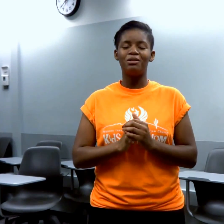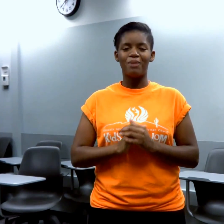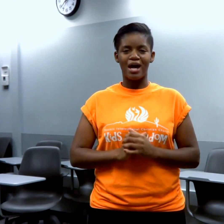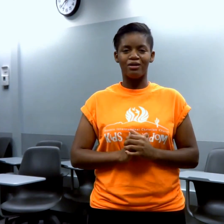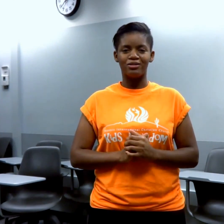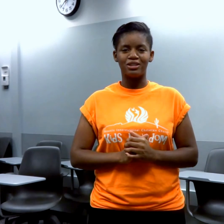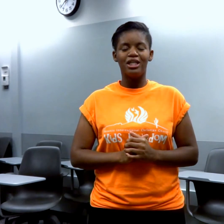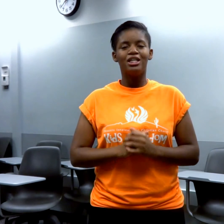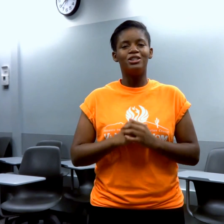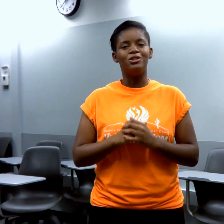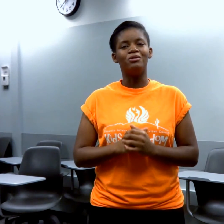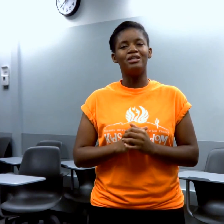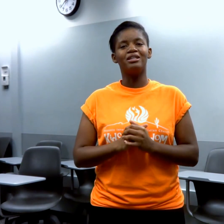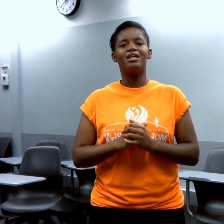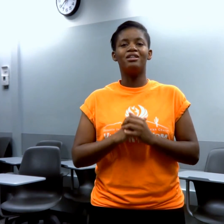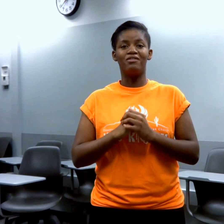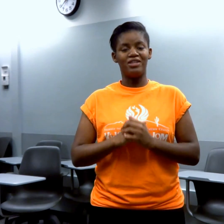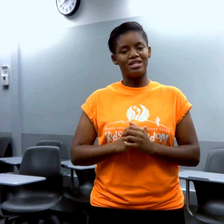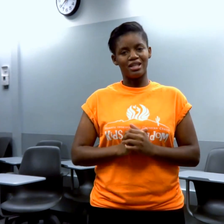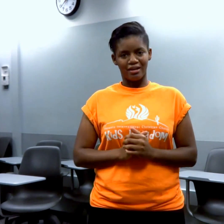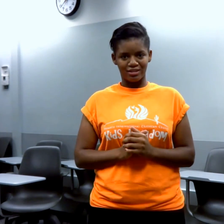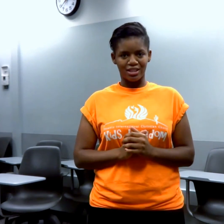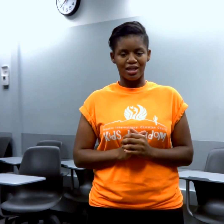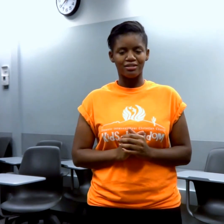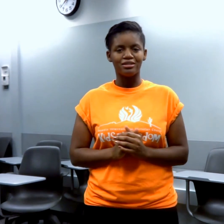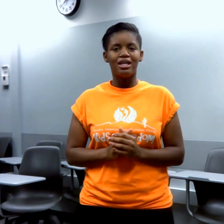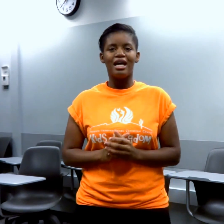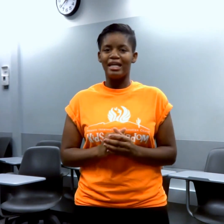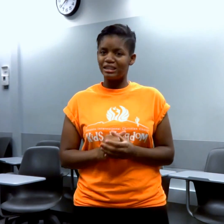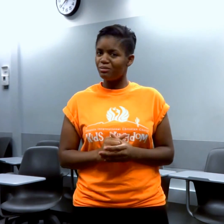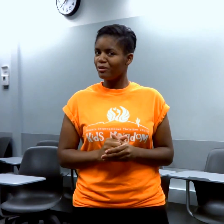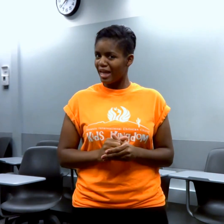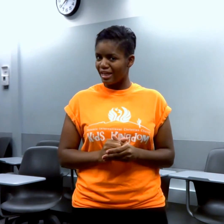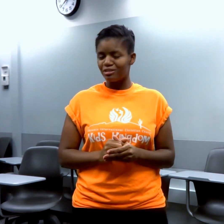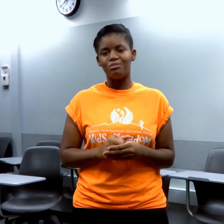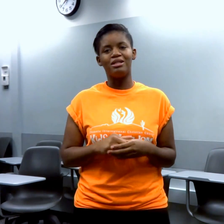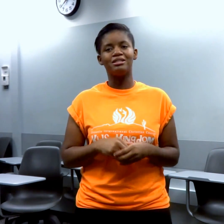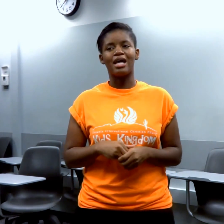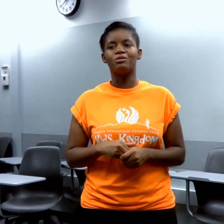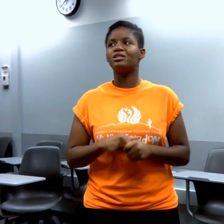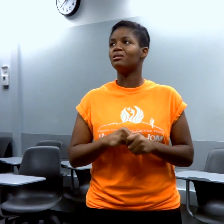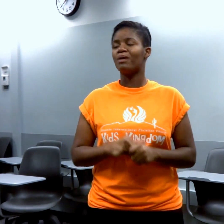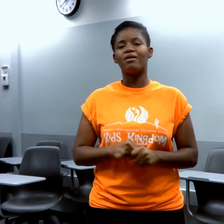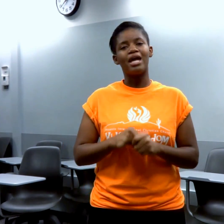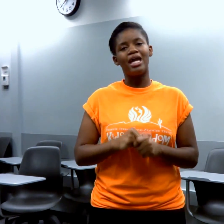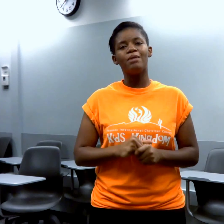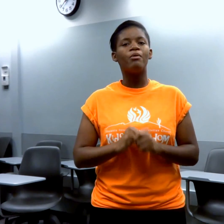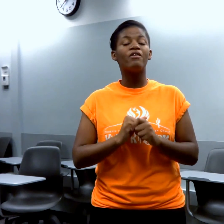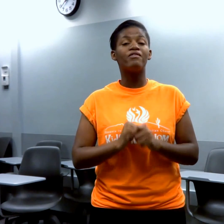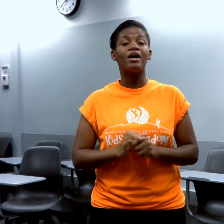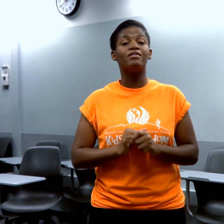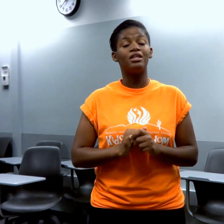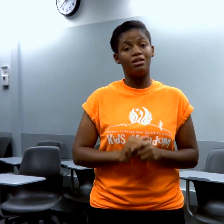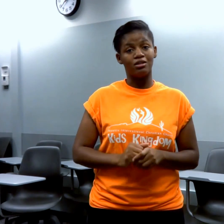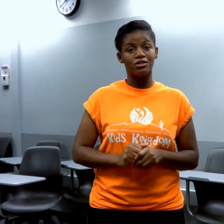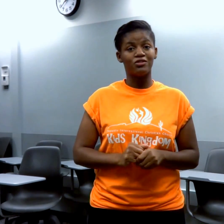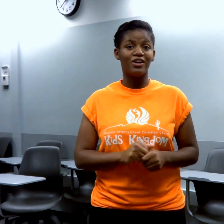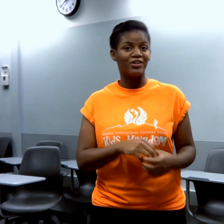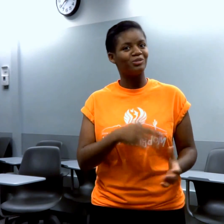pounds doing the vegan lifestyle. 18.8 to be exact, which is about 8.5 kilos for all those